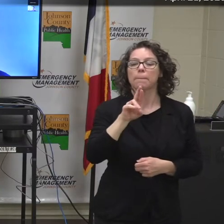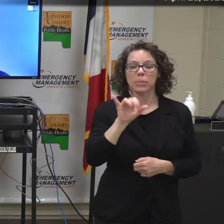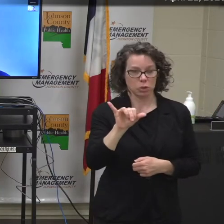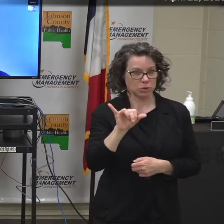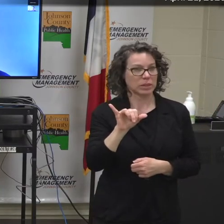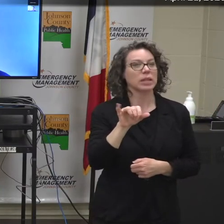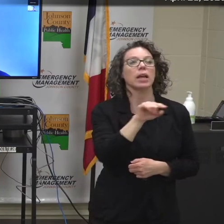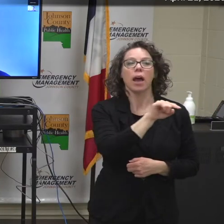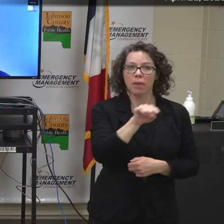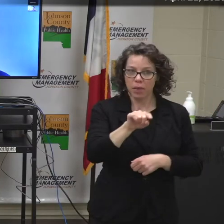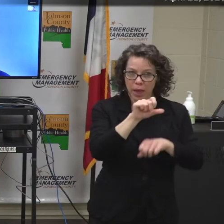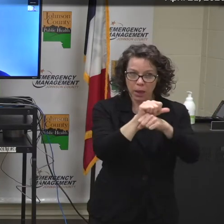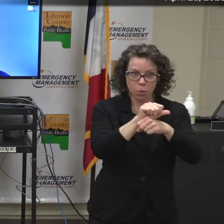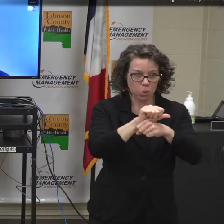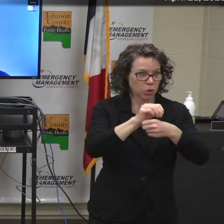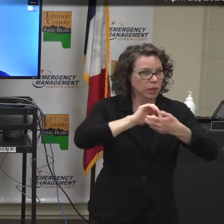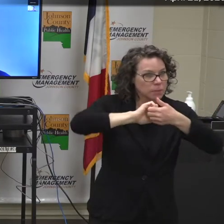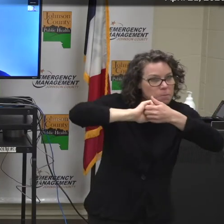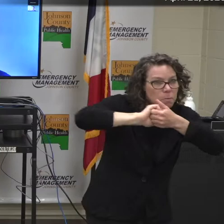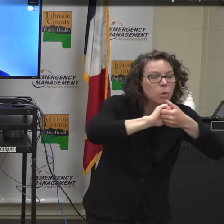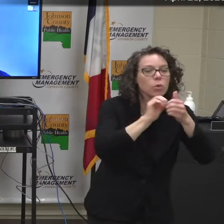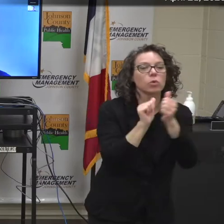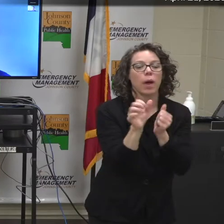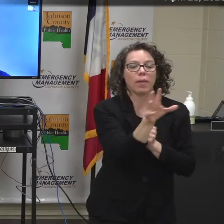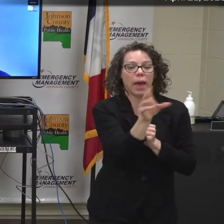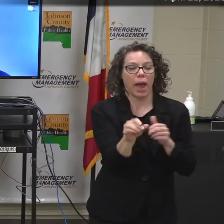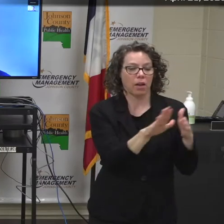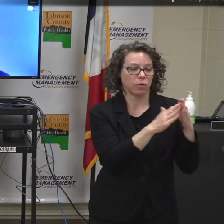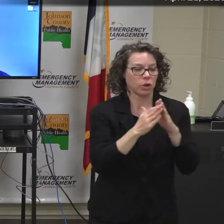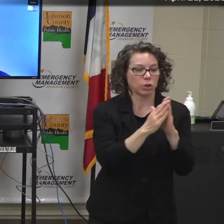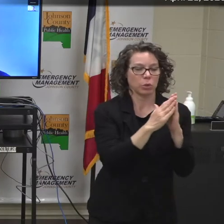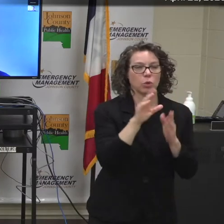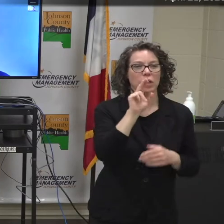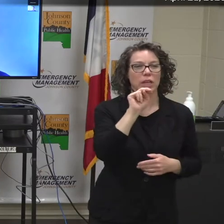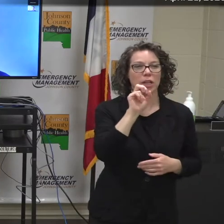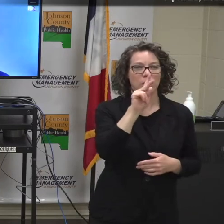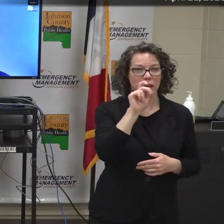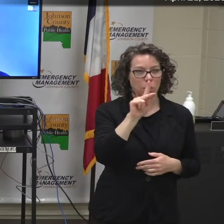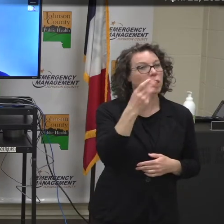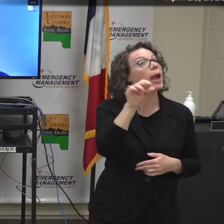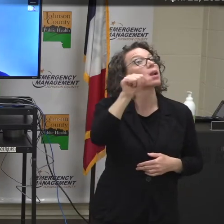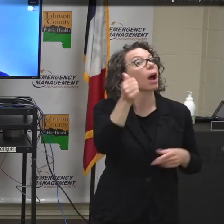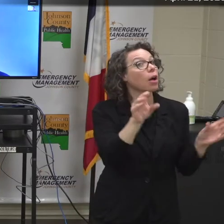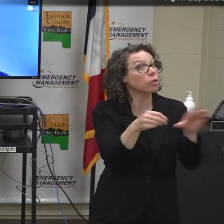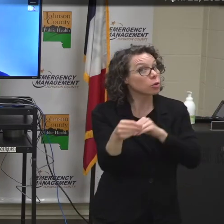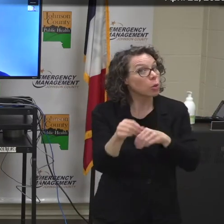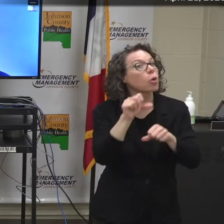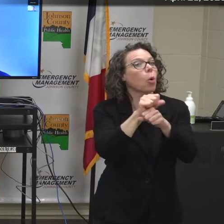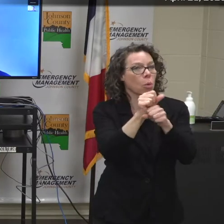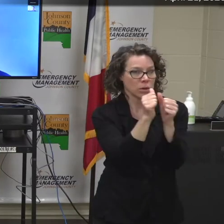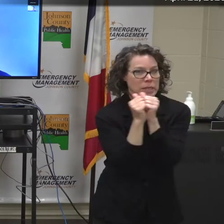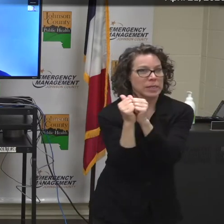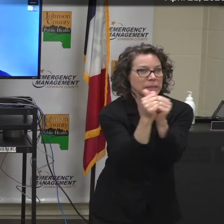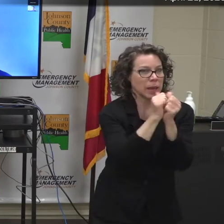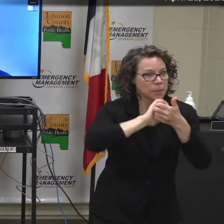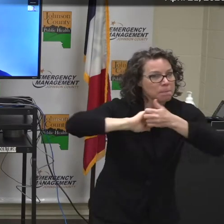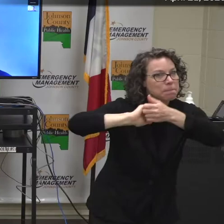with the African Communities Network and the other communities organization to address your concern.